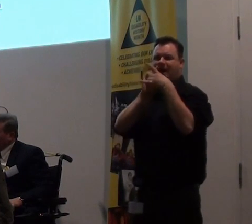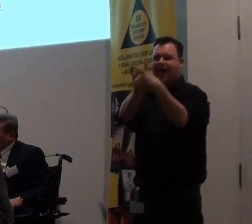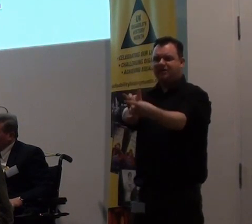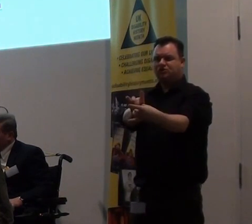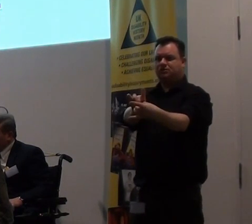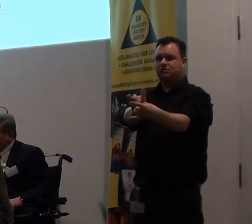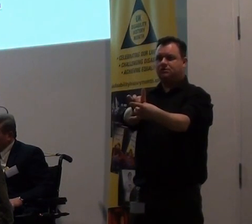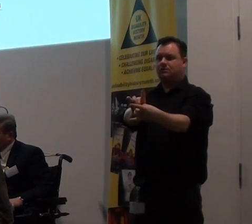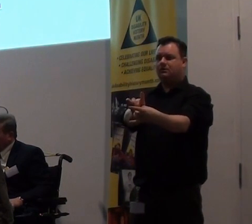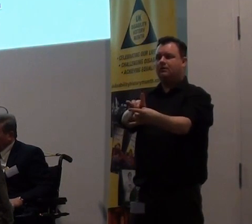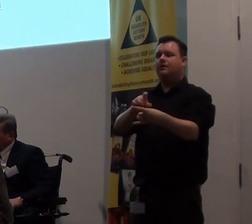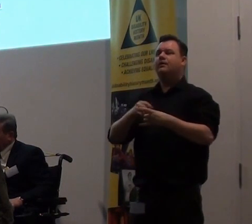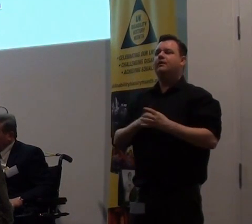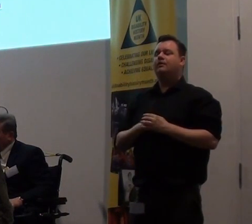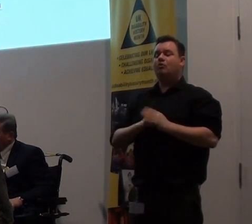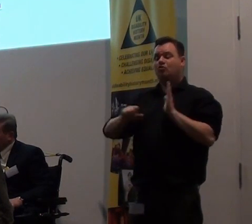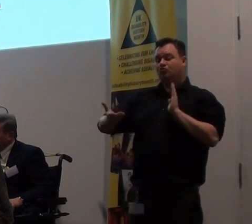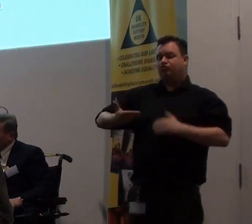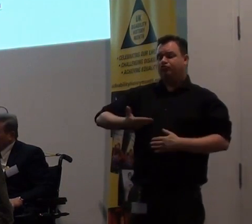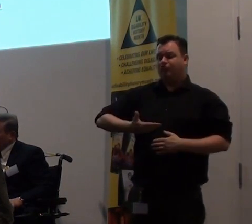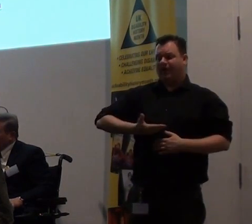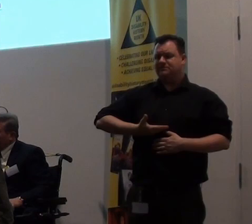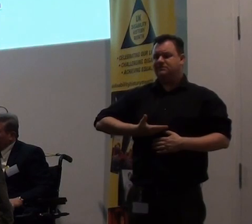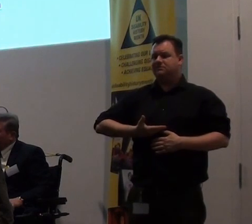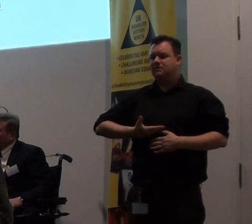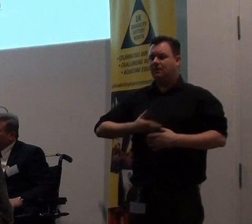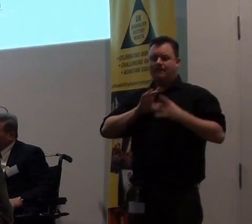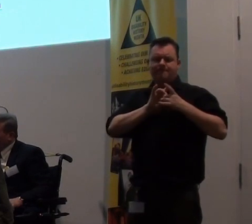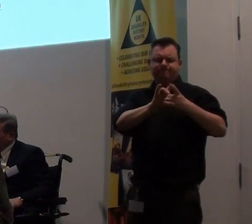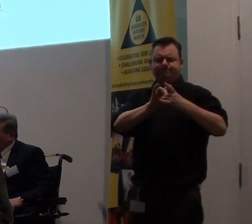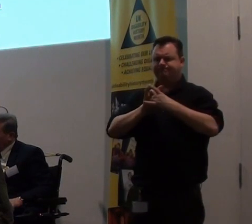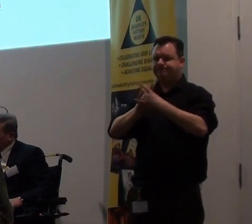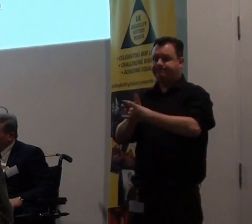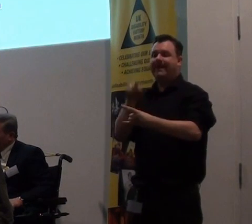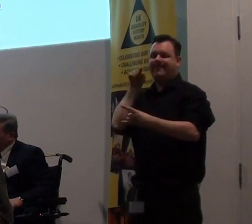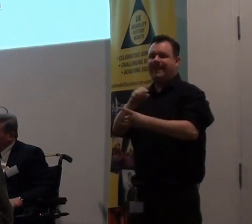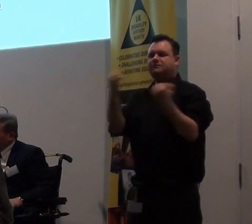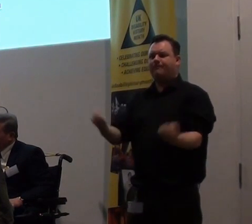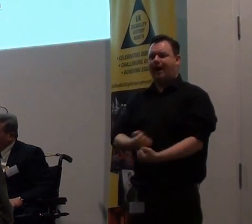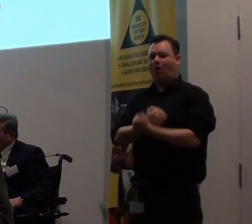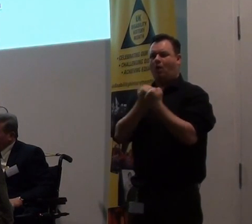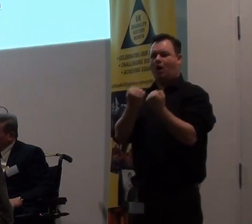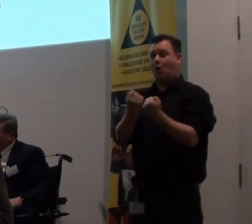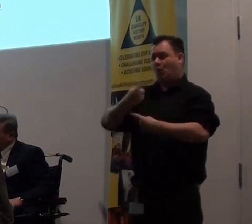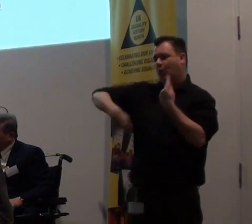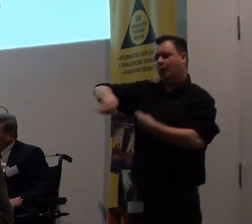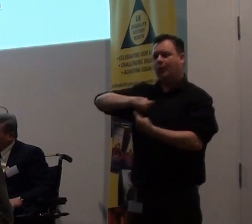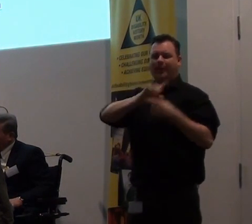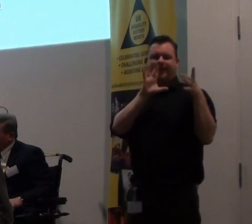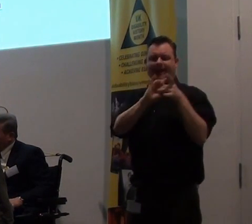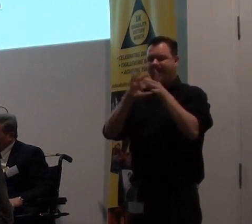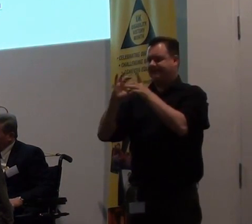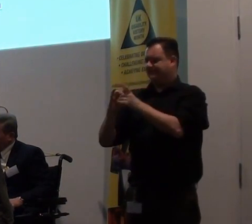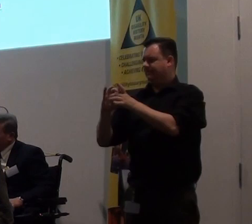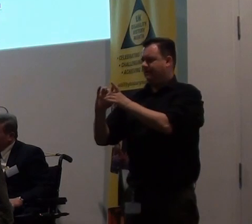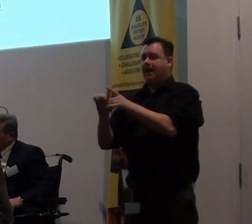The Antibiotes' dialogues are your vehicle, connecting is your power. We connect, like Helen